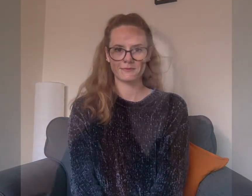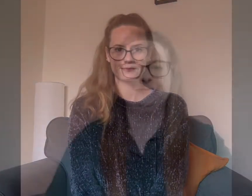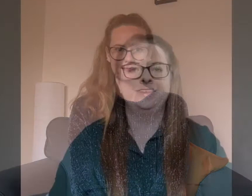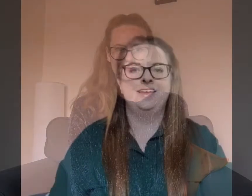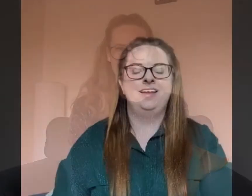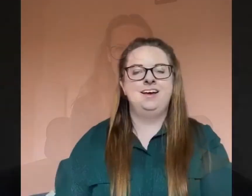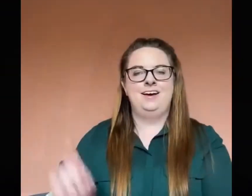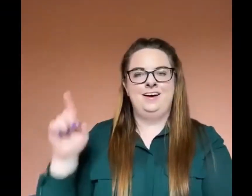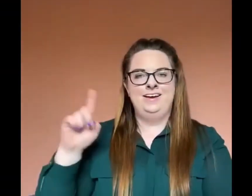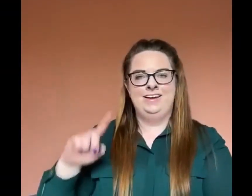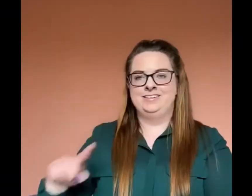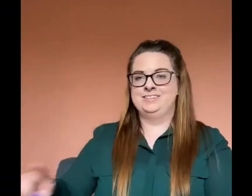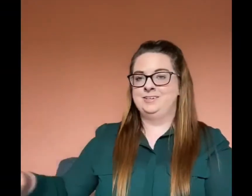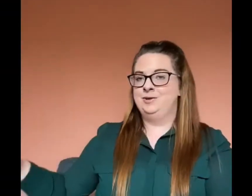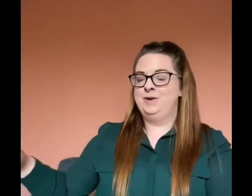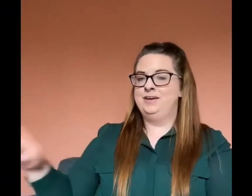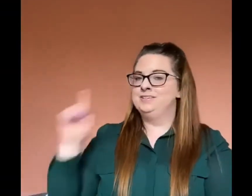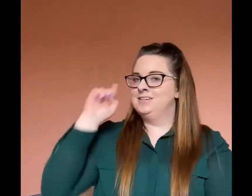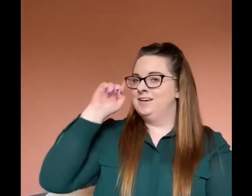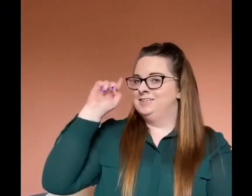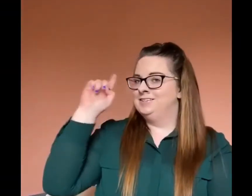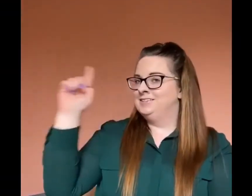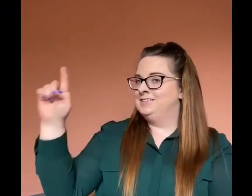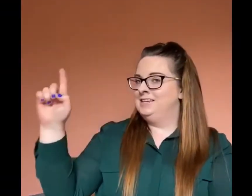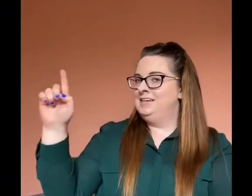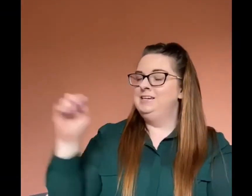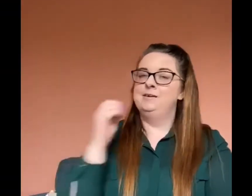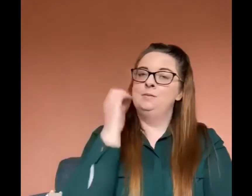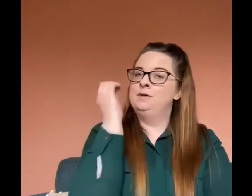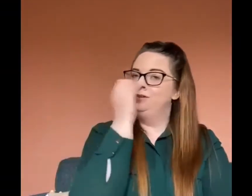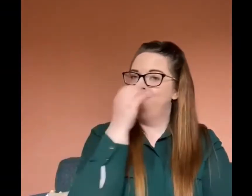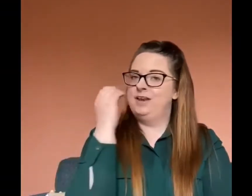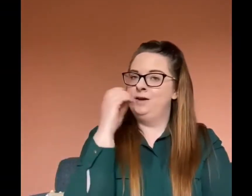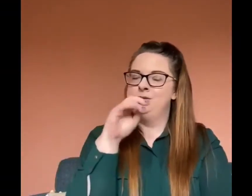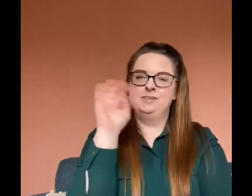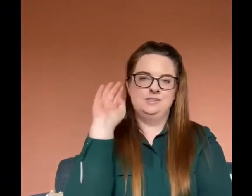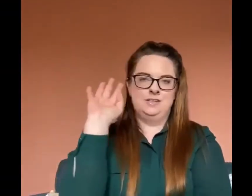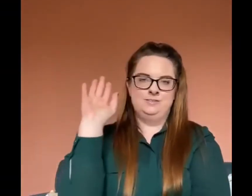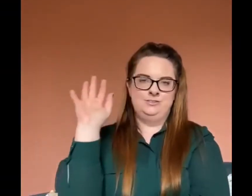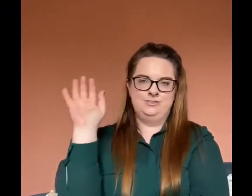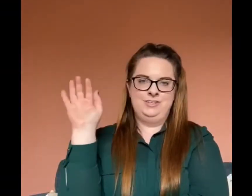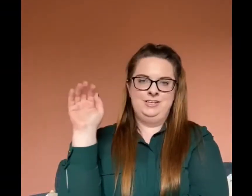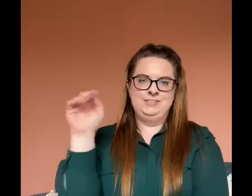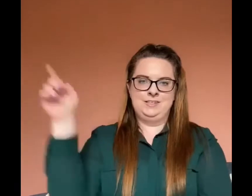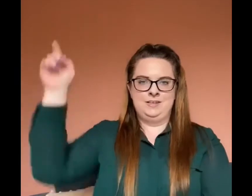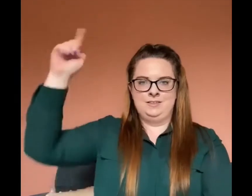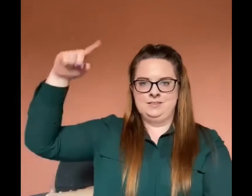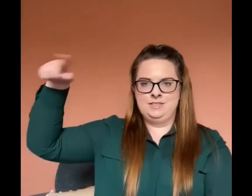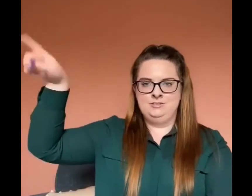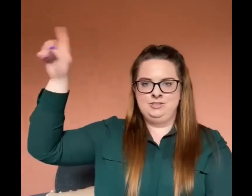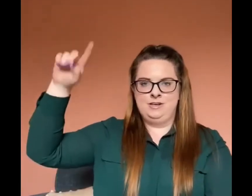I like to go out and see my flowers and trees in the sunshine.